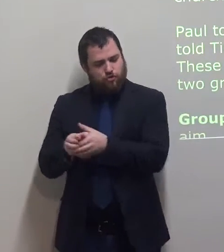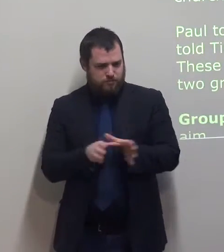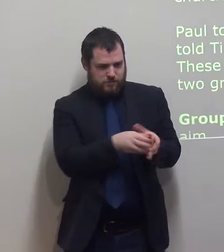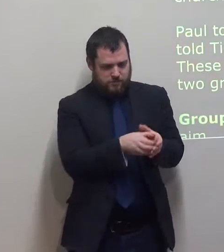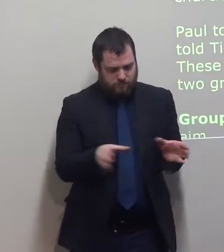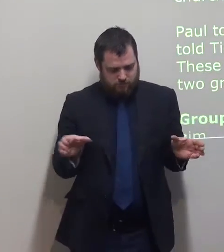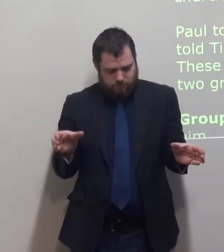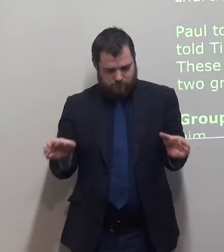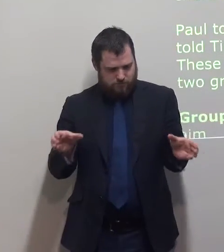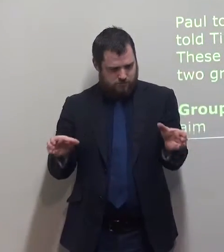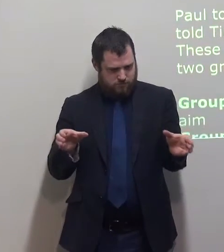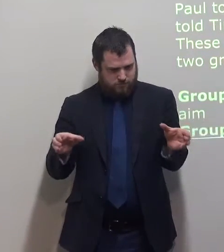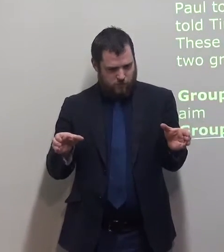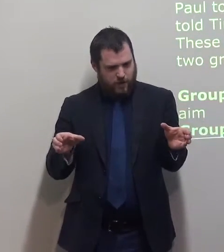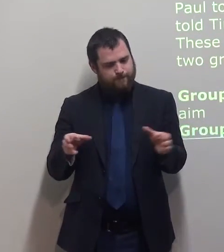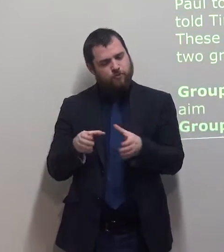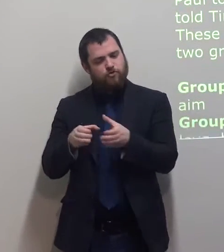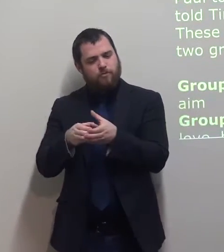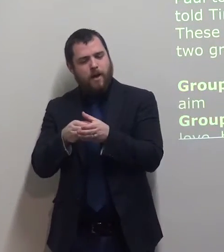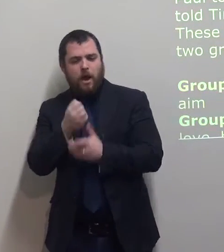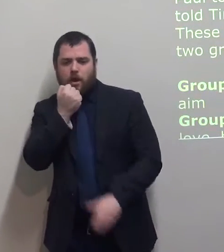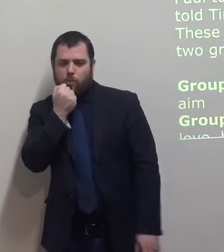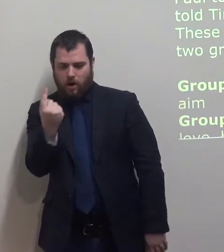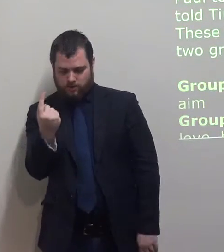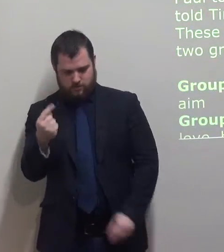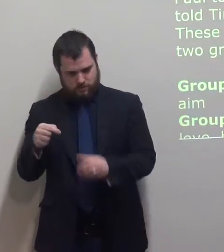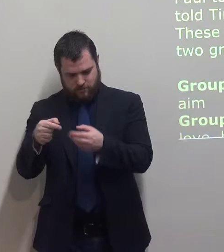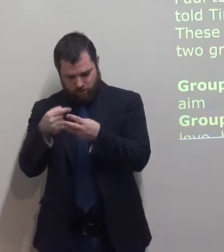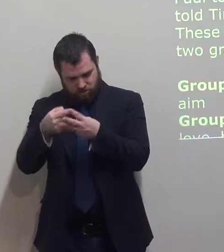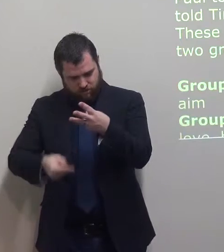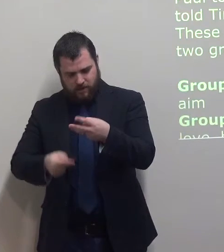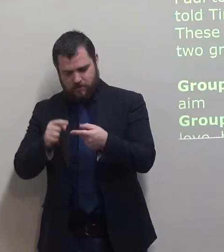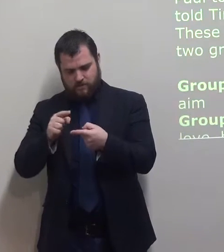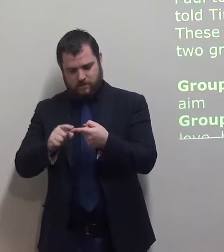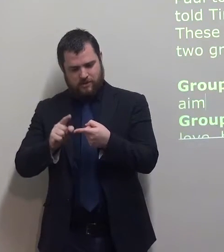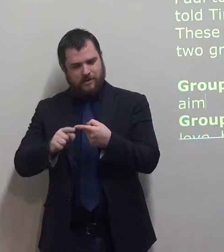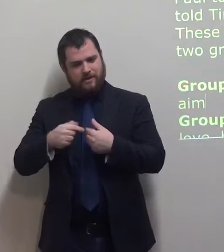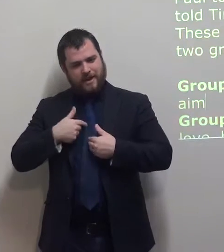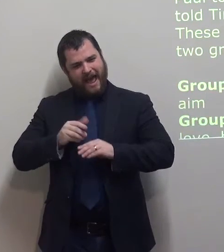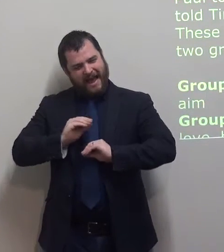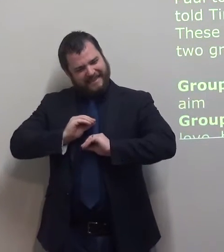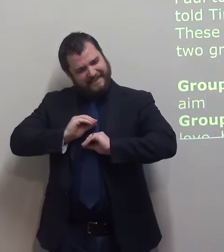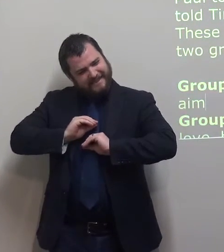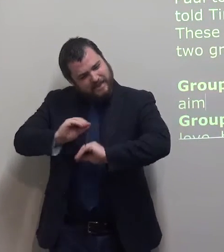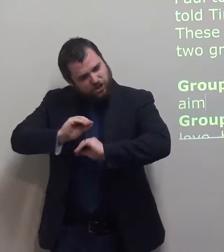group number one teaching life thing group